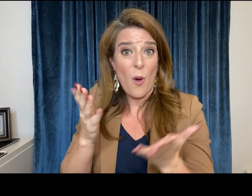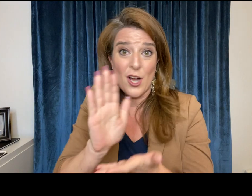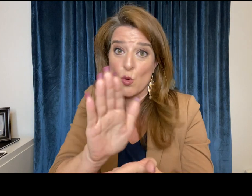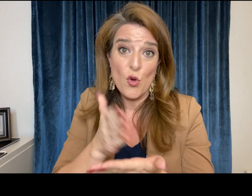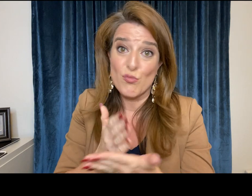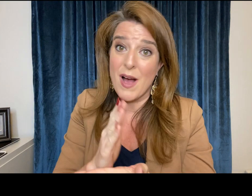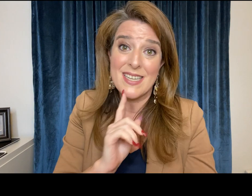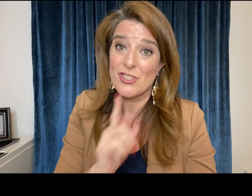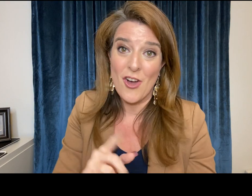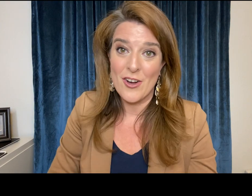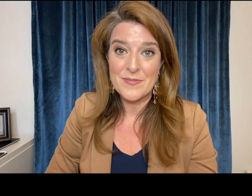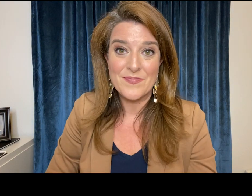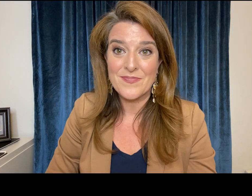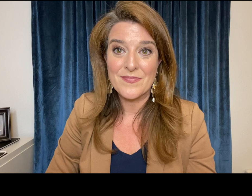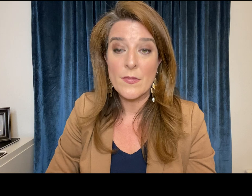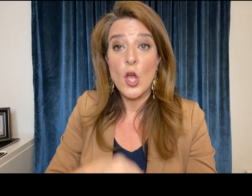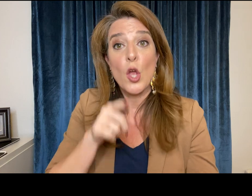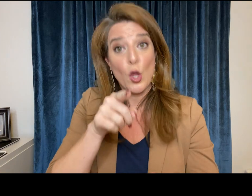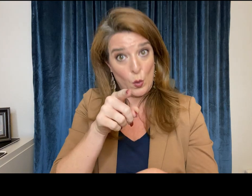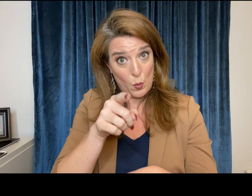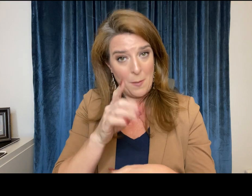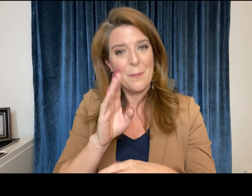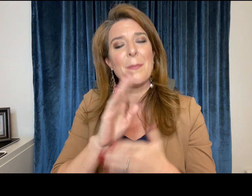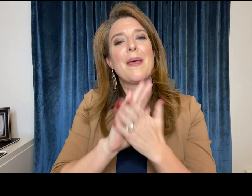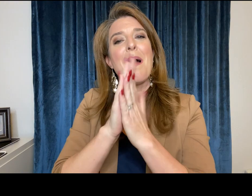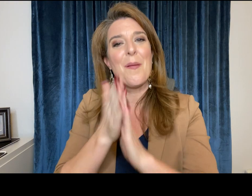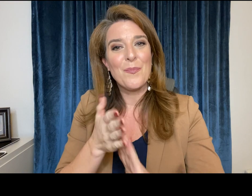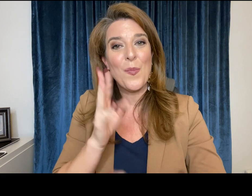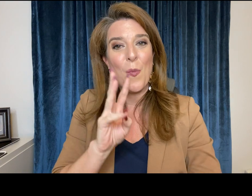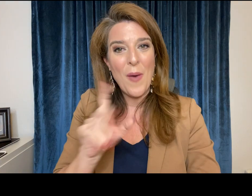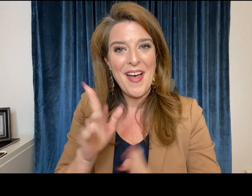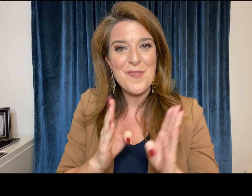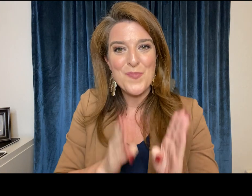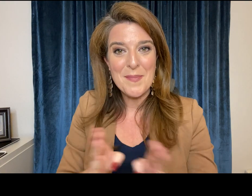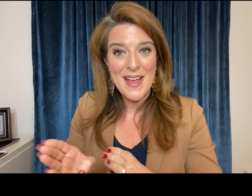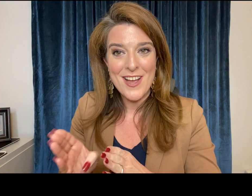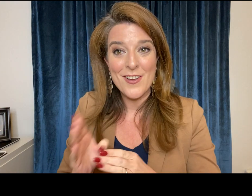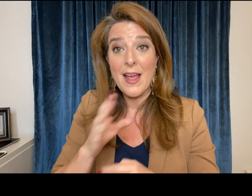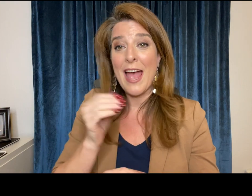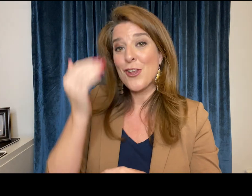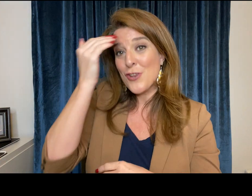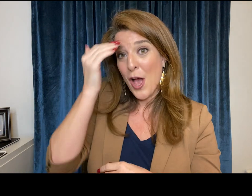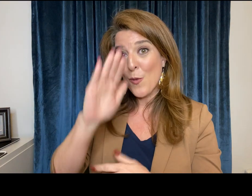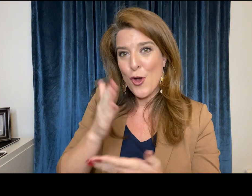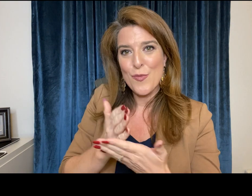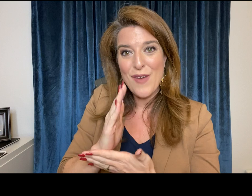simply don't know what your rights are you become a well prepared and